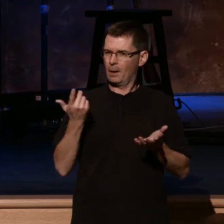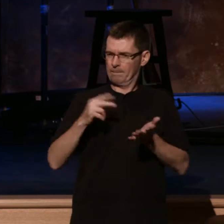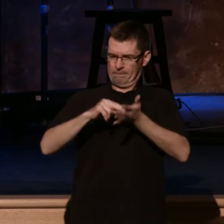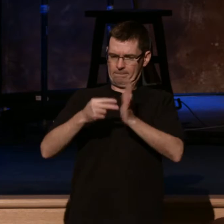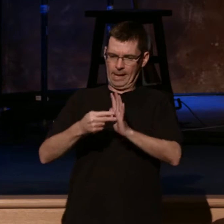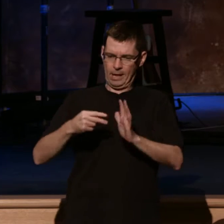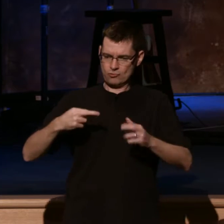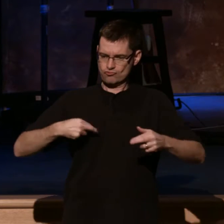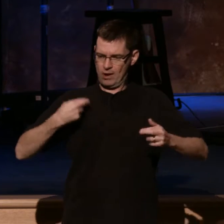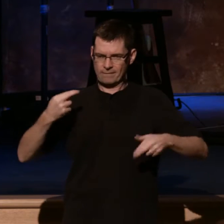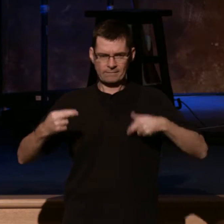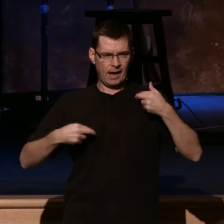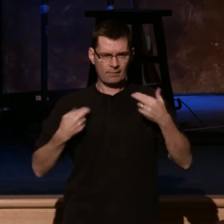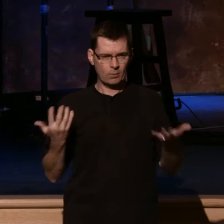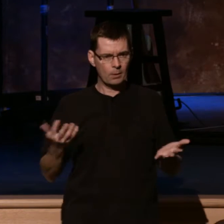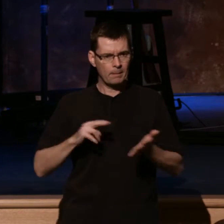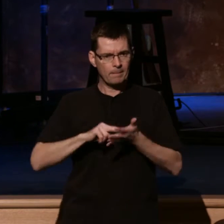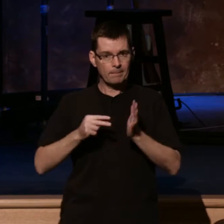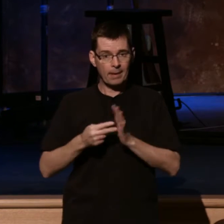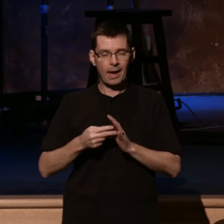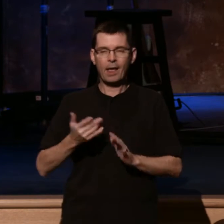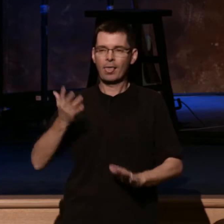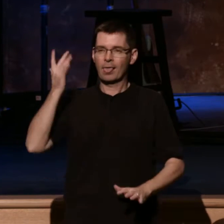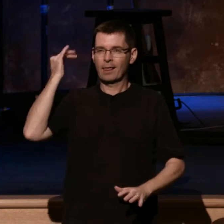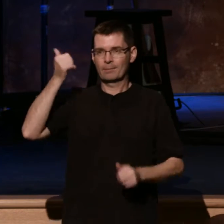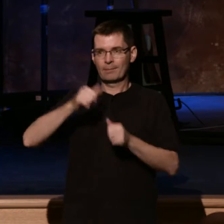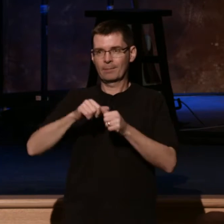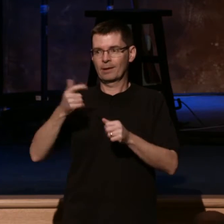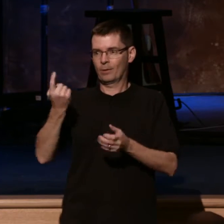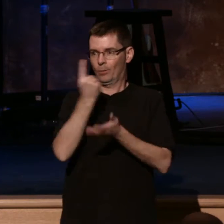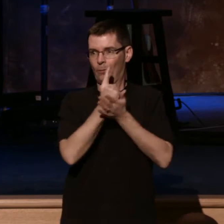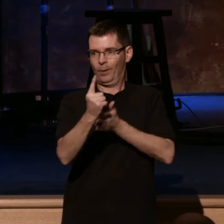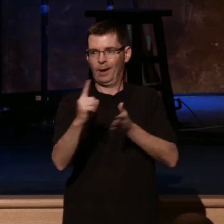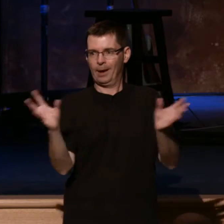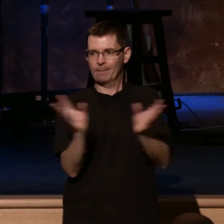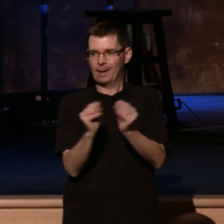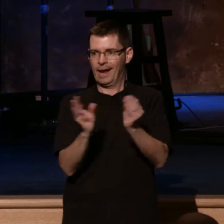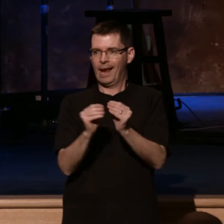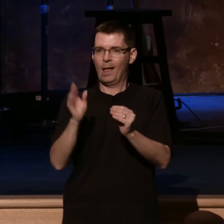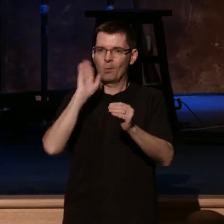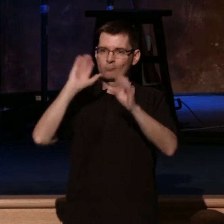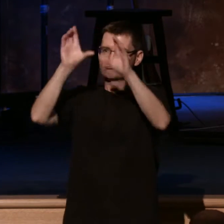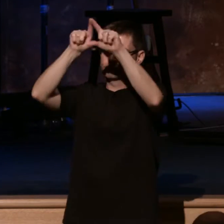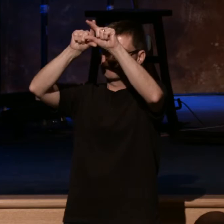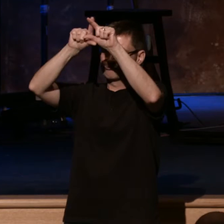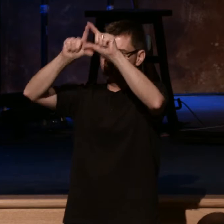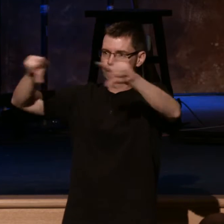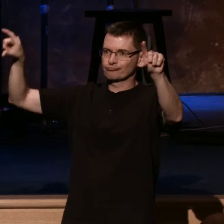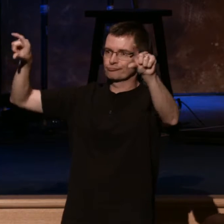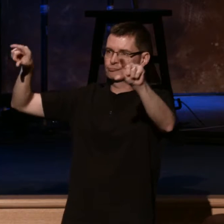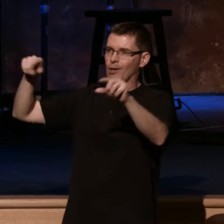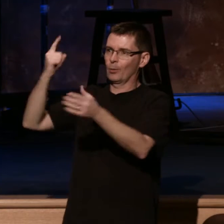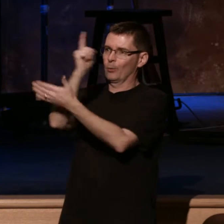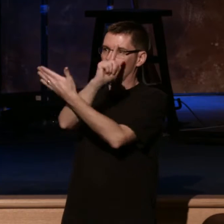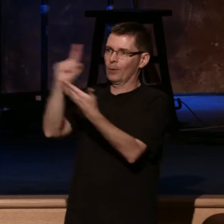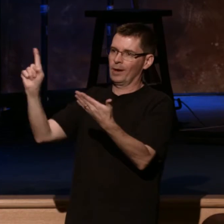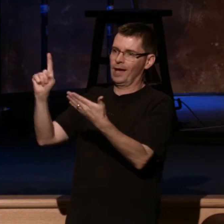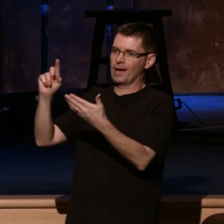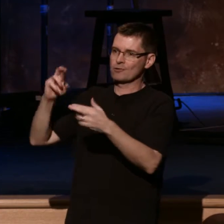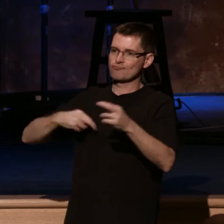was a week of meetings. We would put an orange fluorescent banner out front, revival this week, June 23rd through 30th, needed or